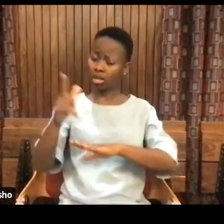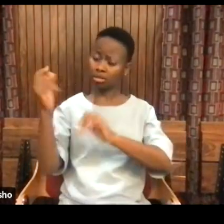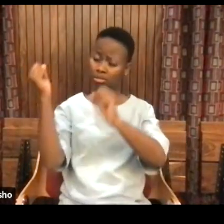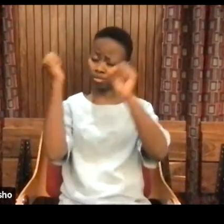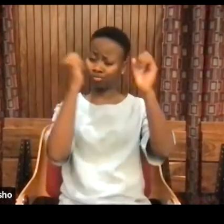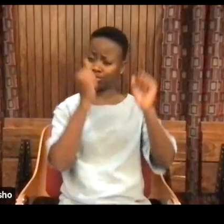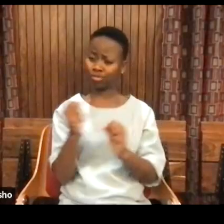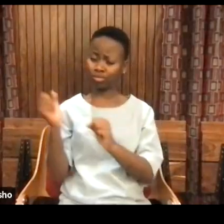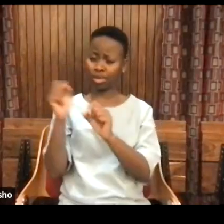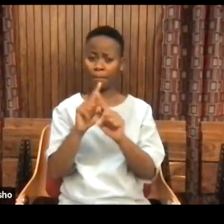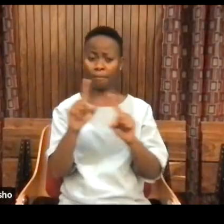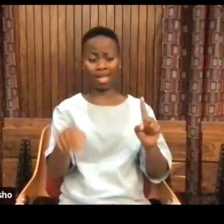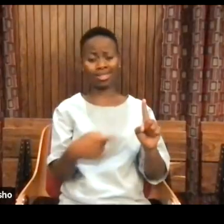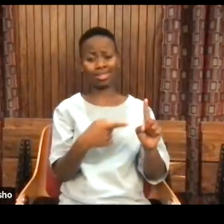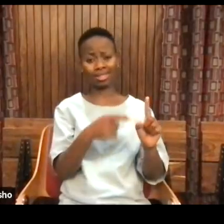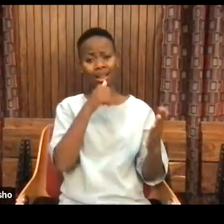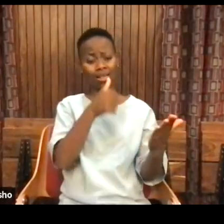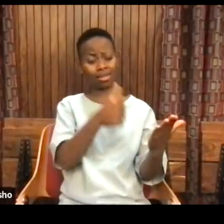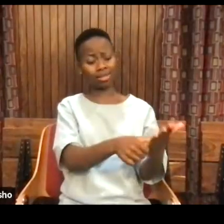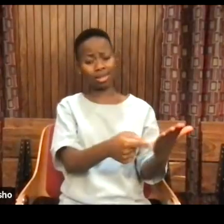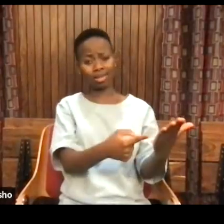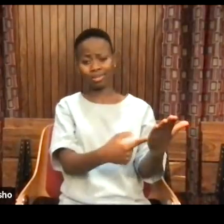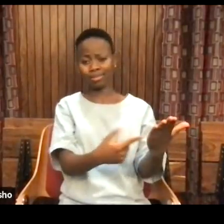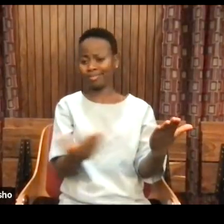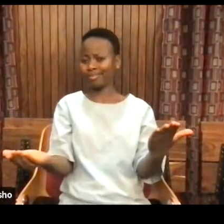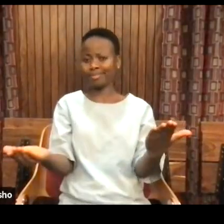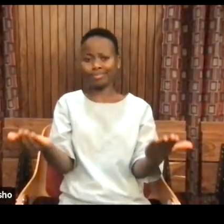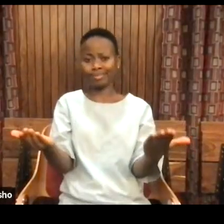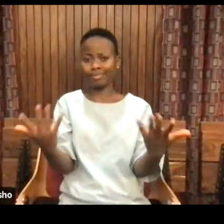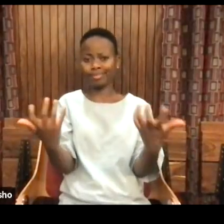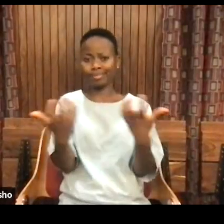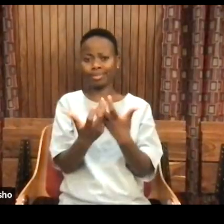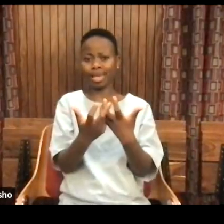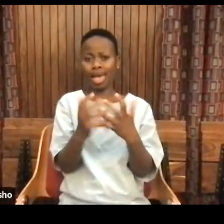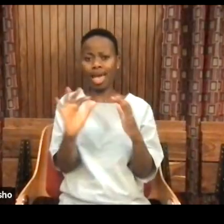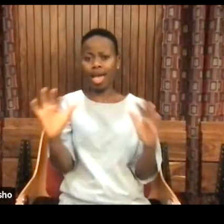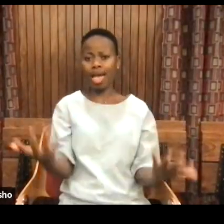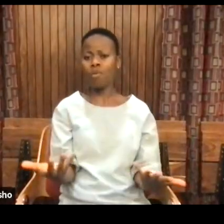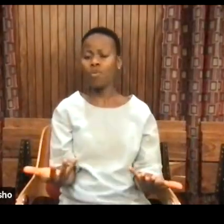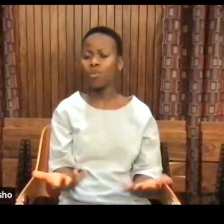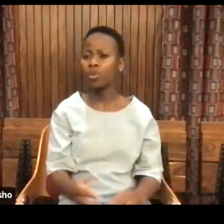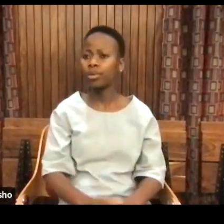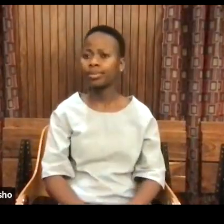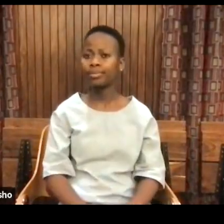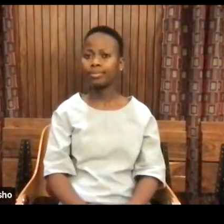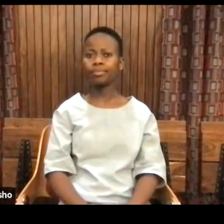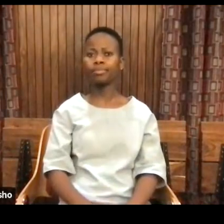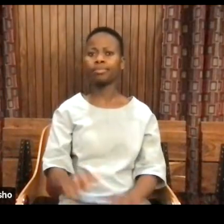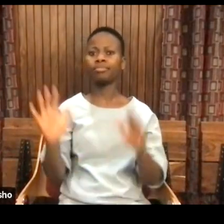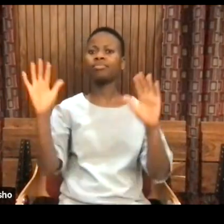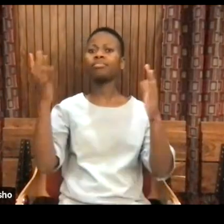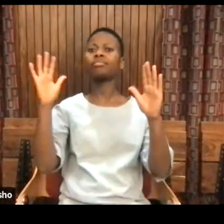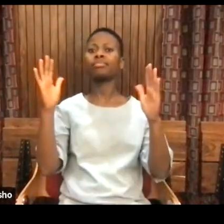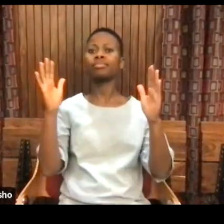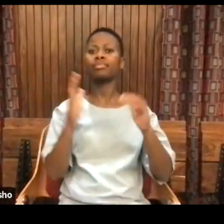write about and they talk about all the time? Thank you. Thank you, Jamie. Thank you. Thank you.